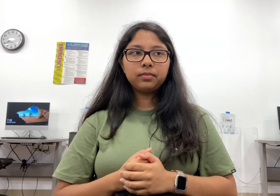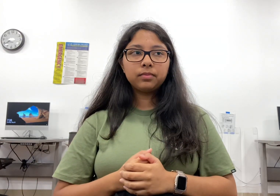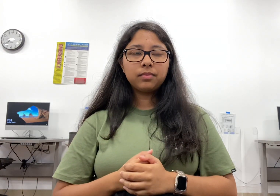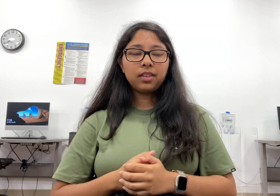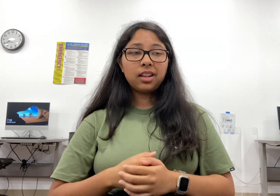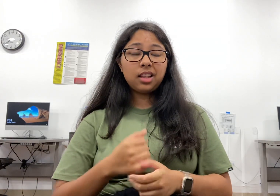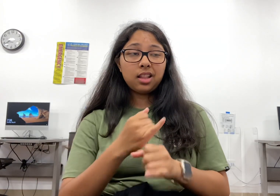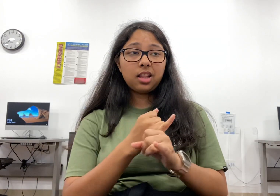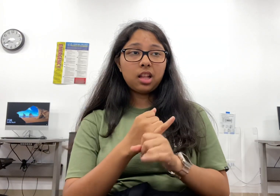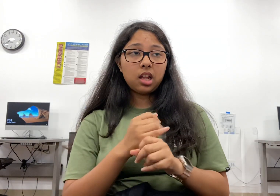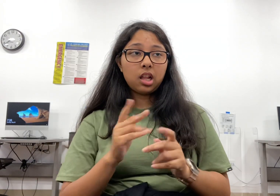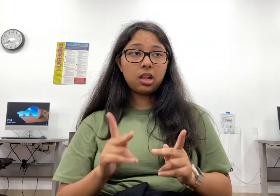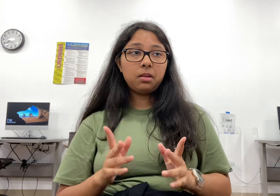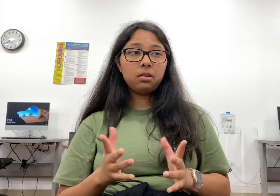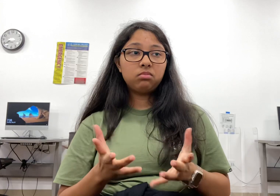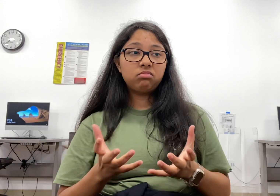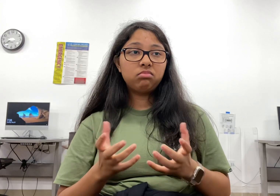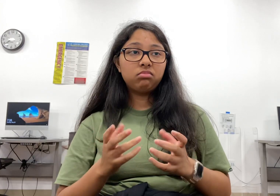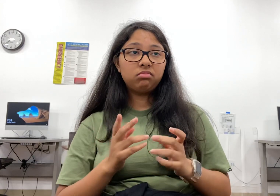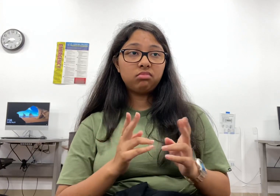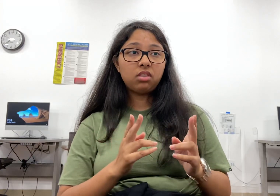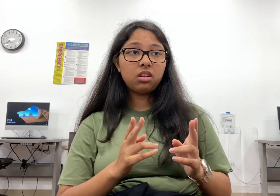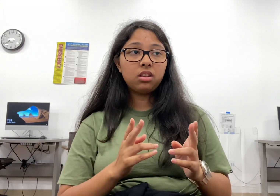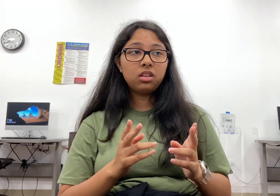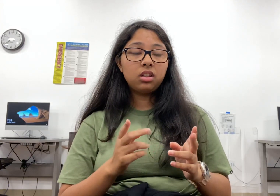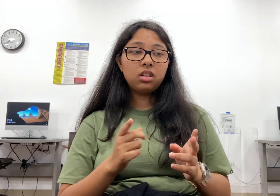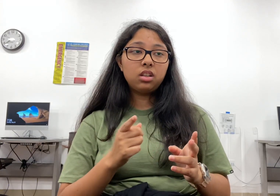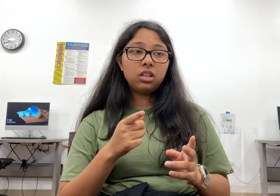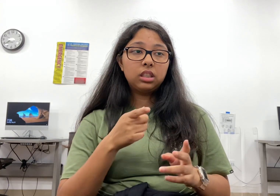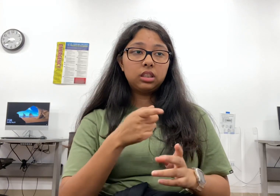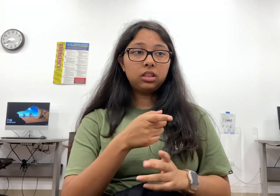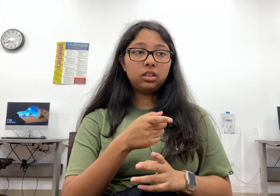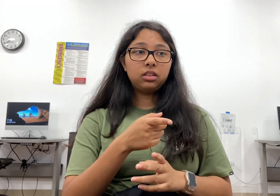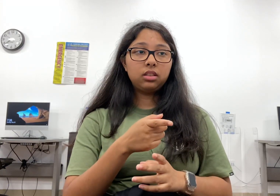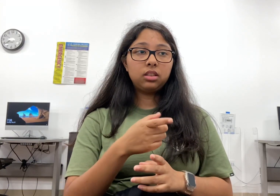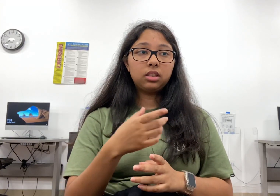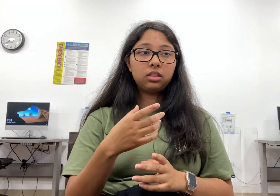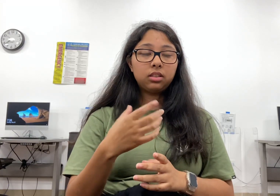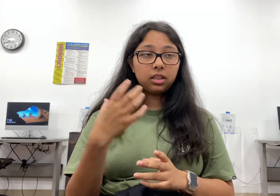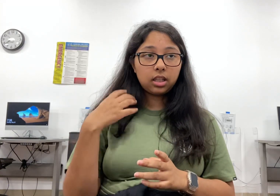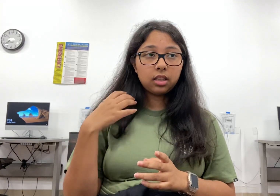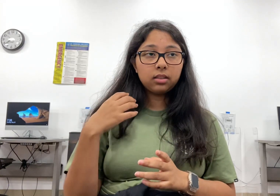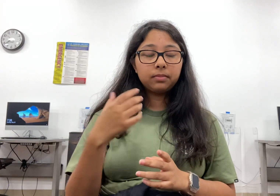who was a